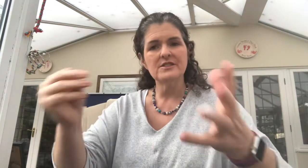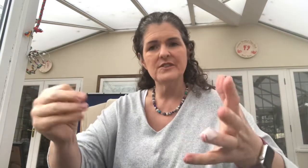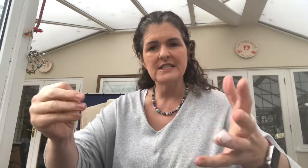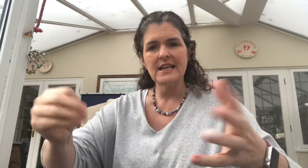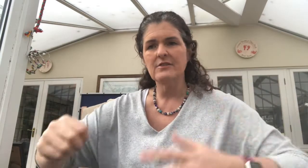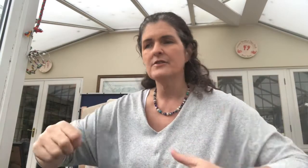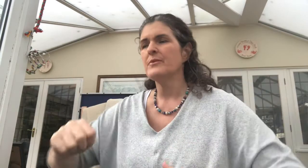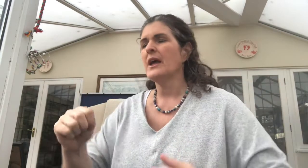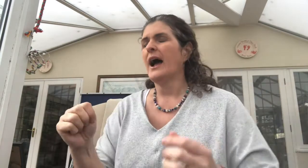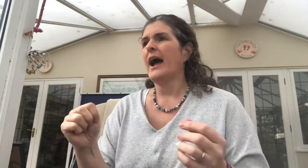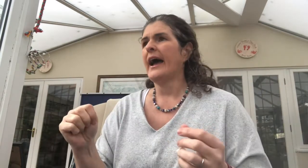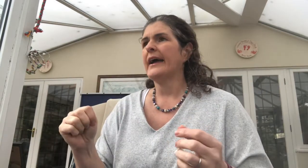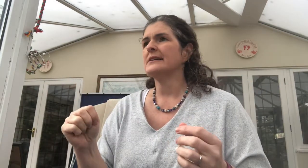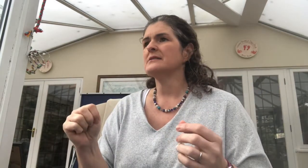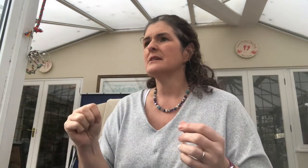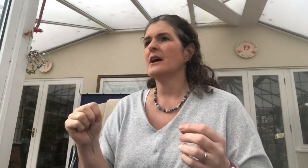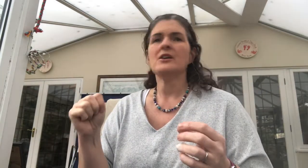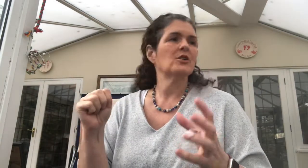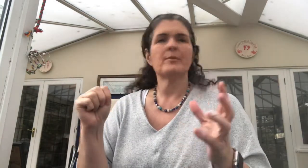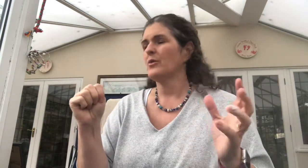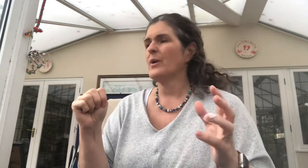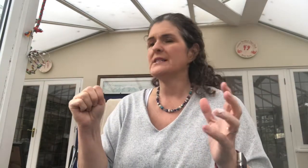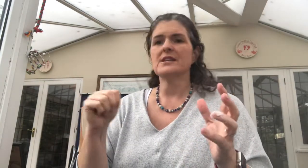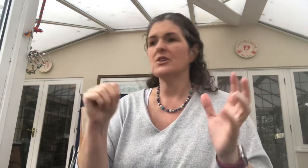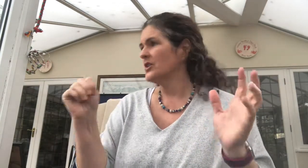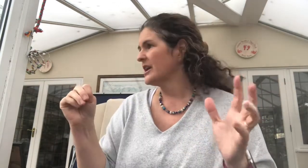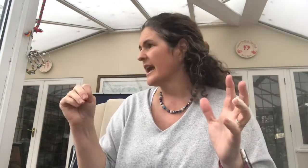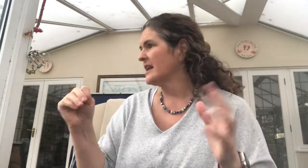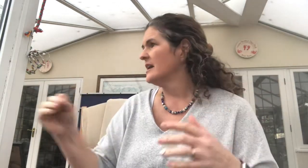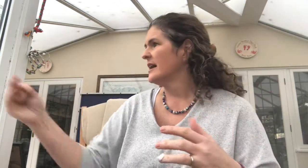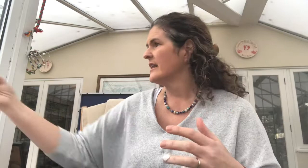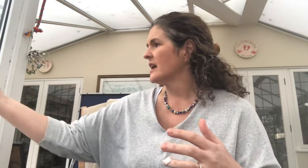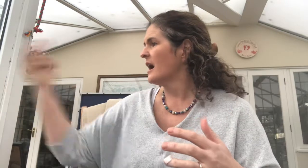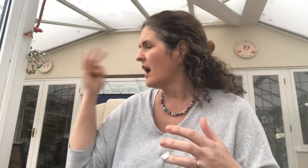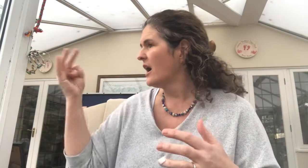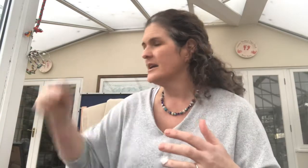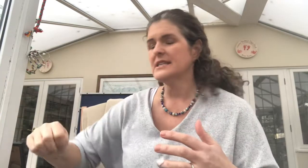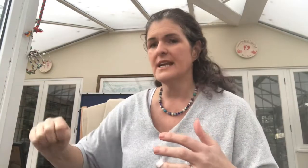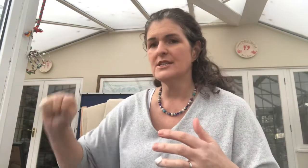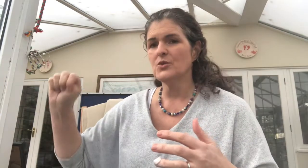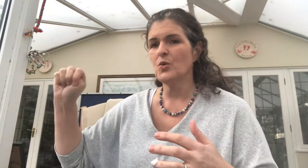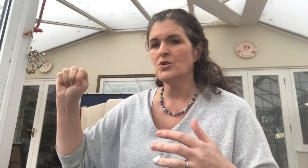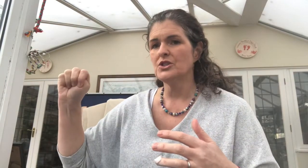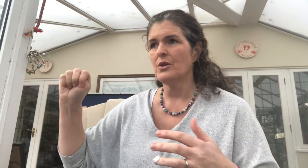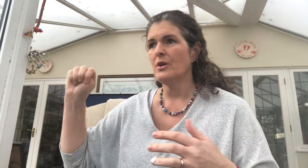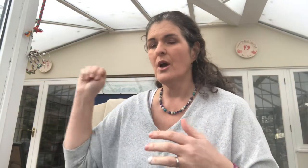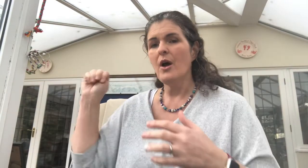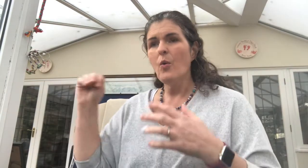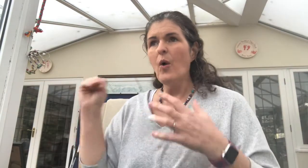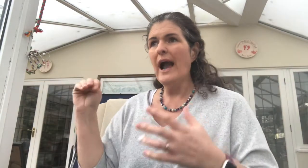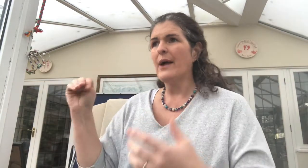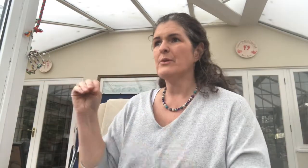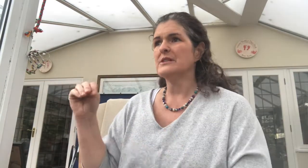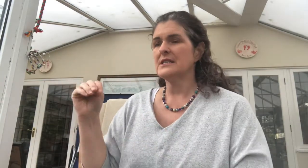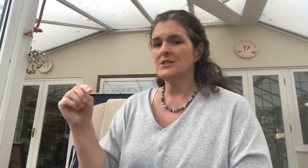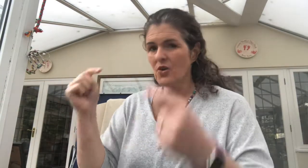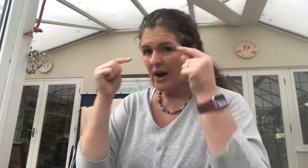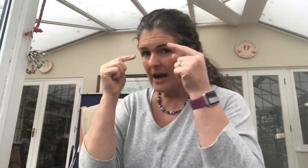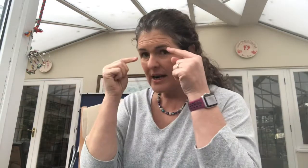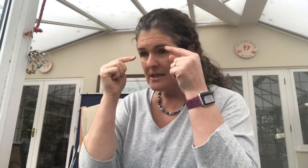for yourself, and you look both ways and then you look again and then a car is heading towards you. What happens is your eyes